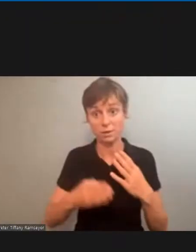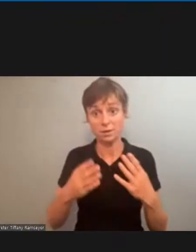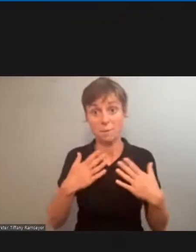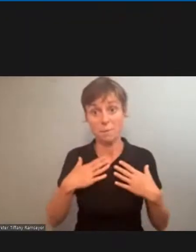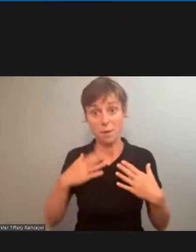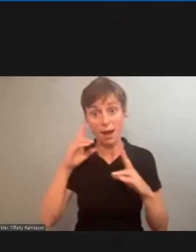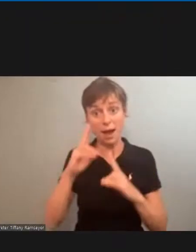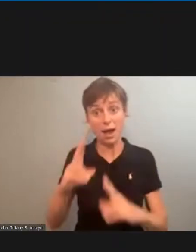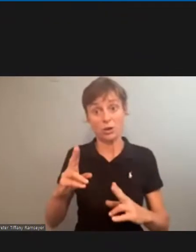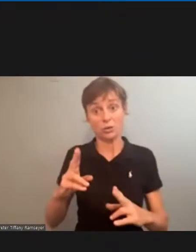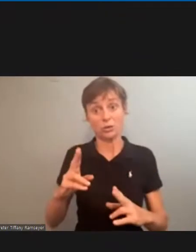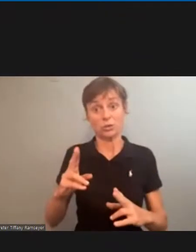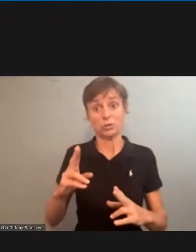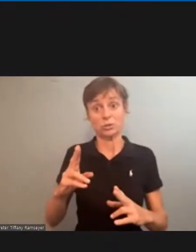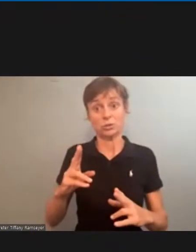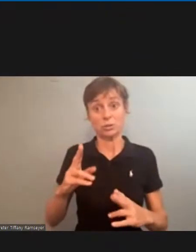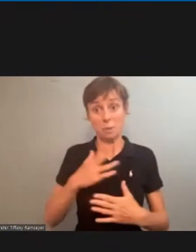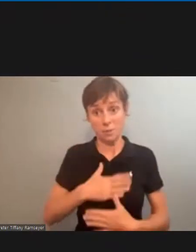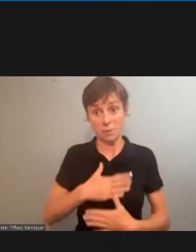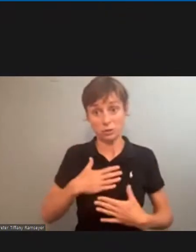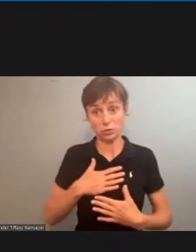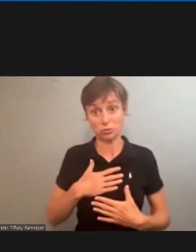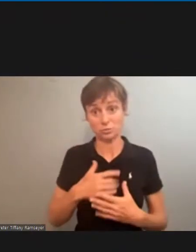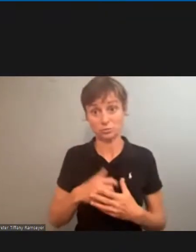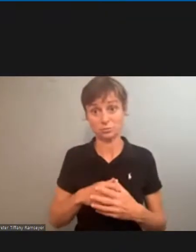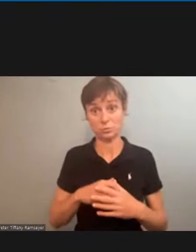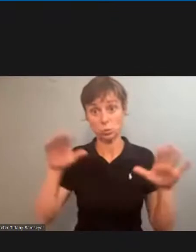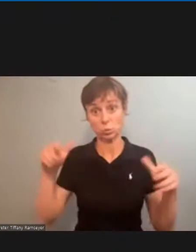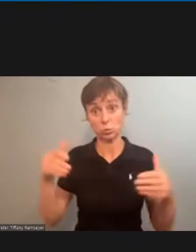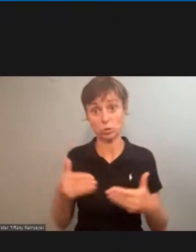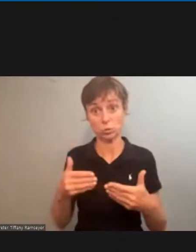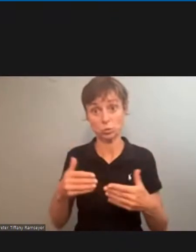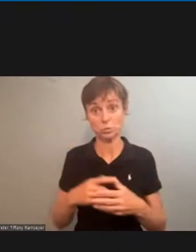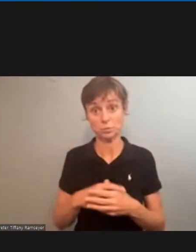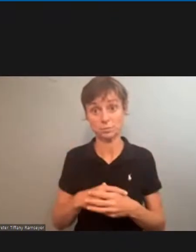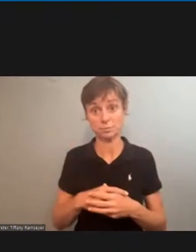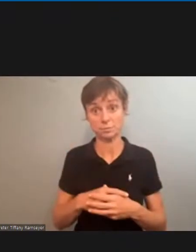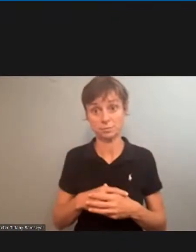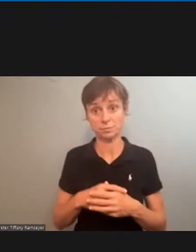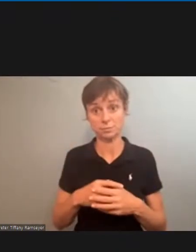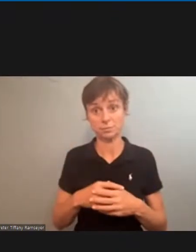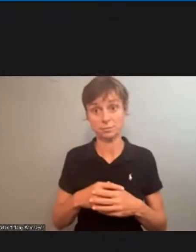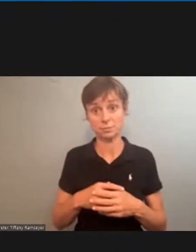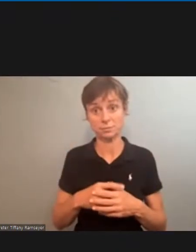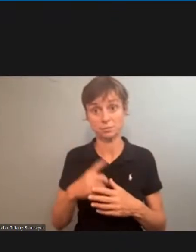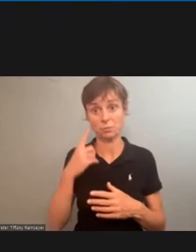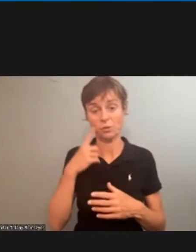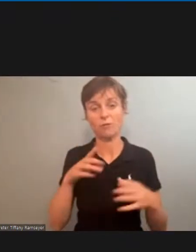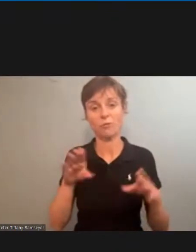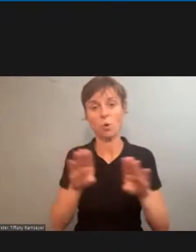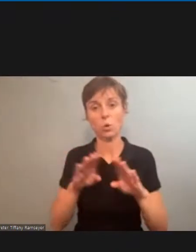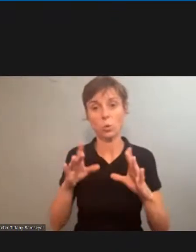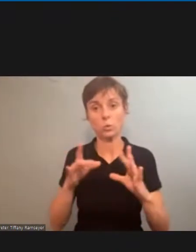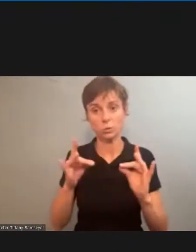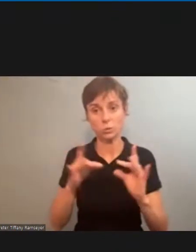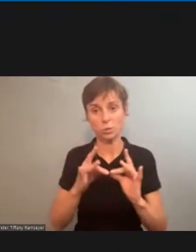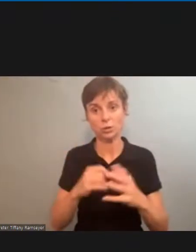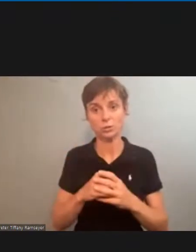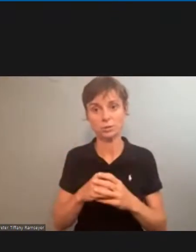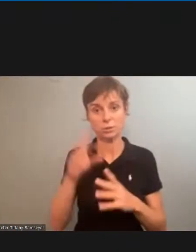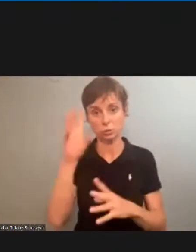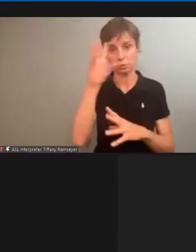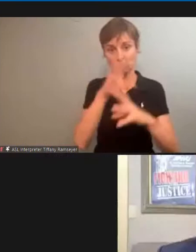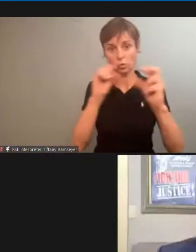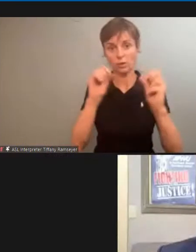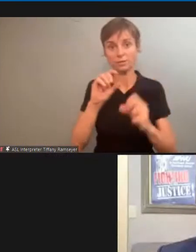is my honor and my pleasure as always to introduce to you and bring to you for some closing remarks the president